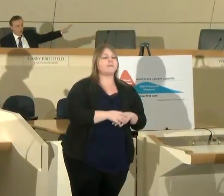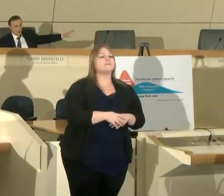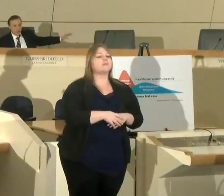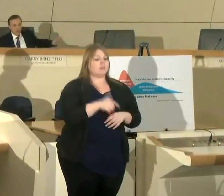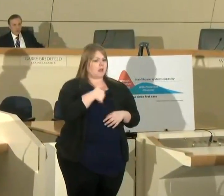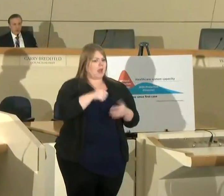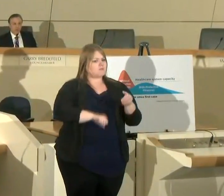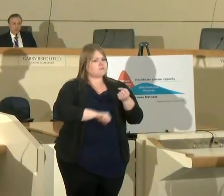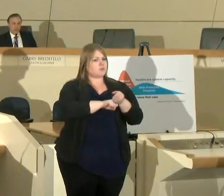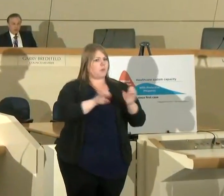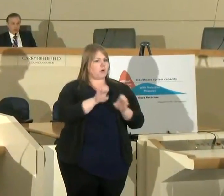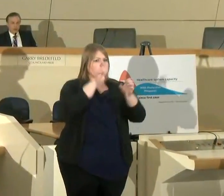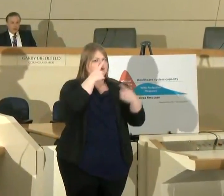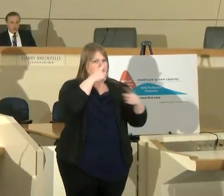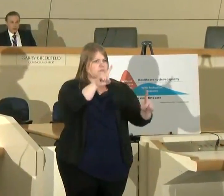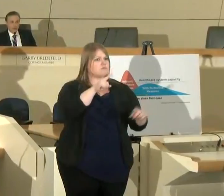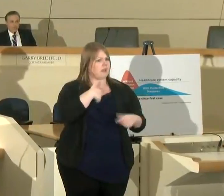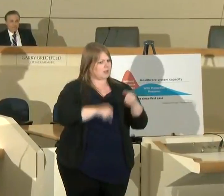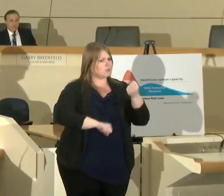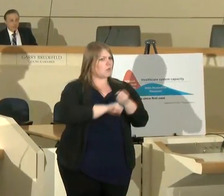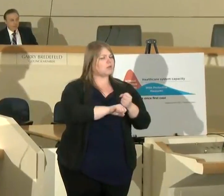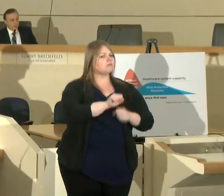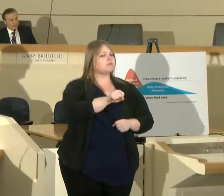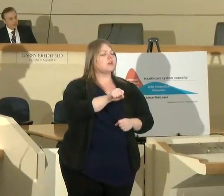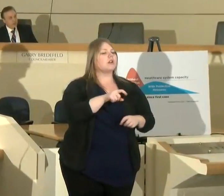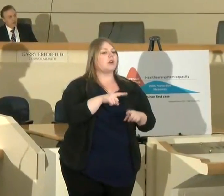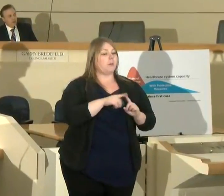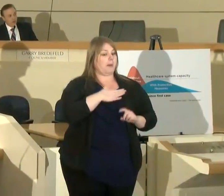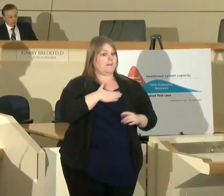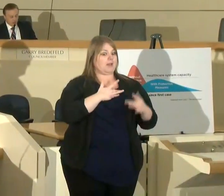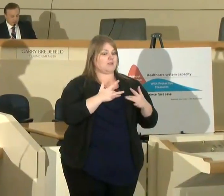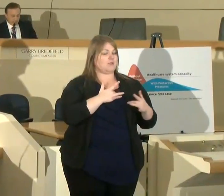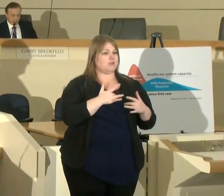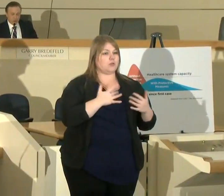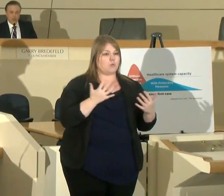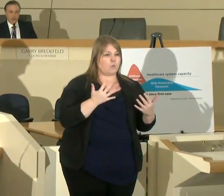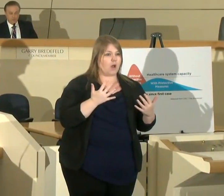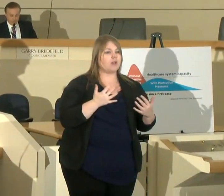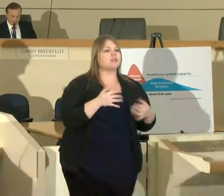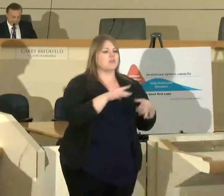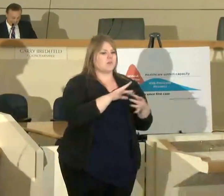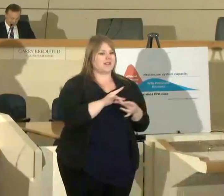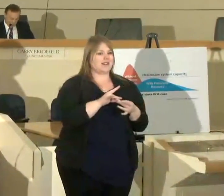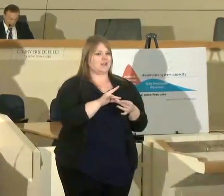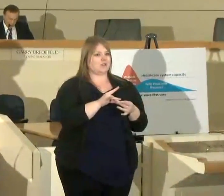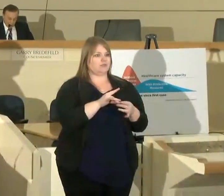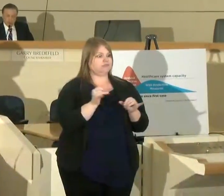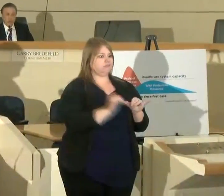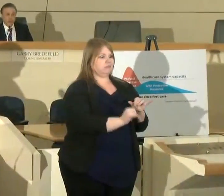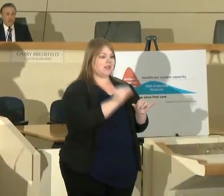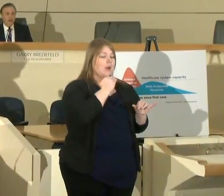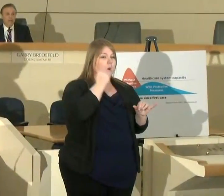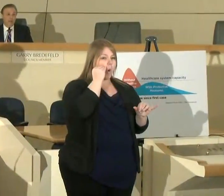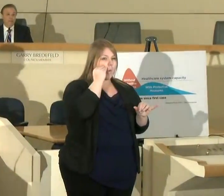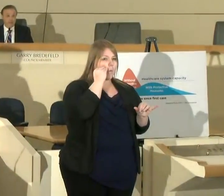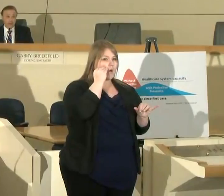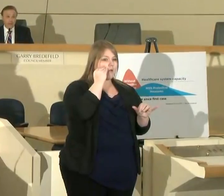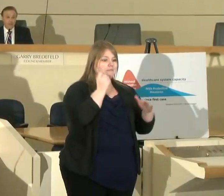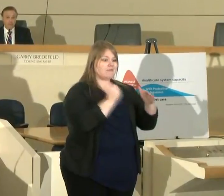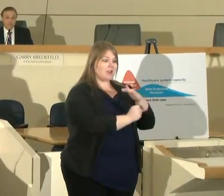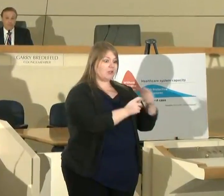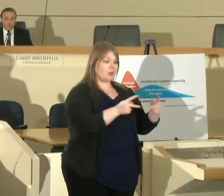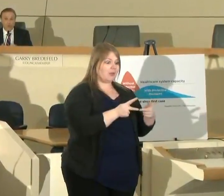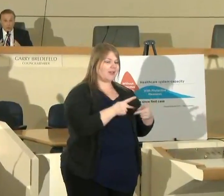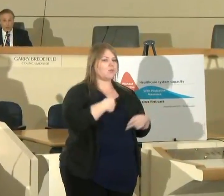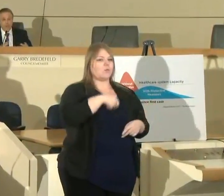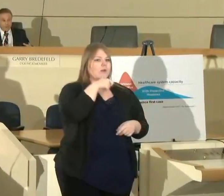supported the emergency order earlier this week but my concern about a shelter in place is we still don't have enough data